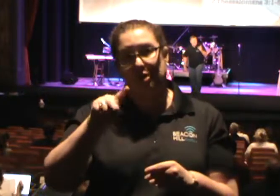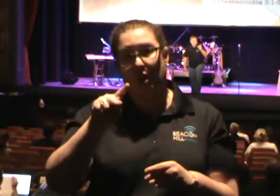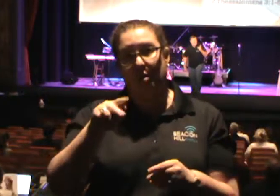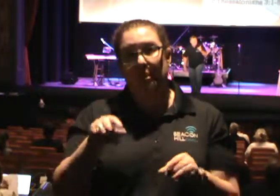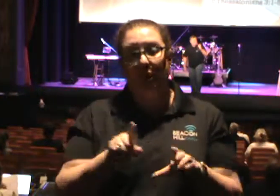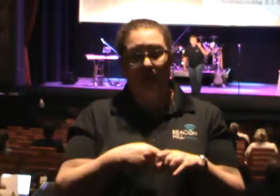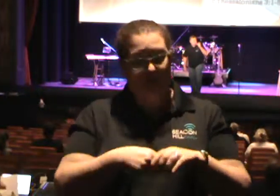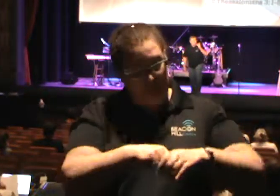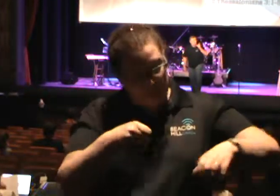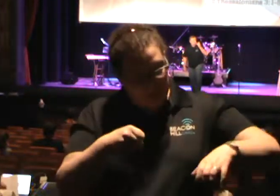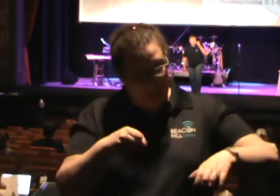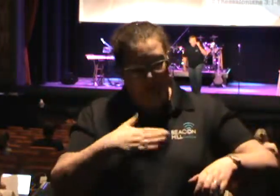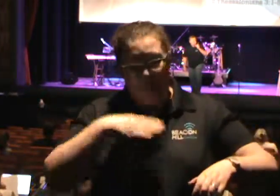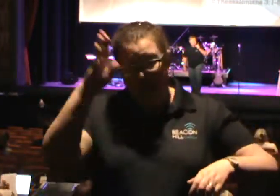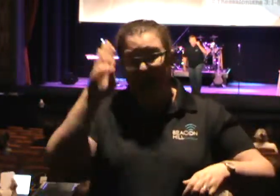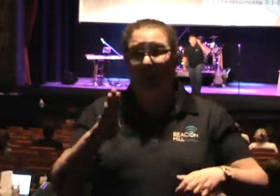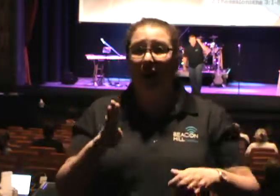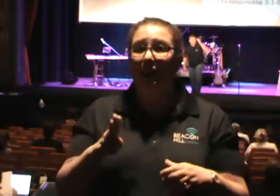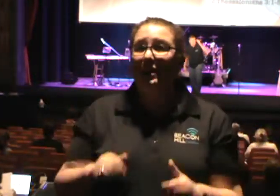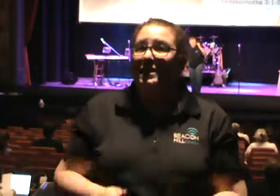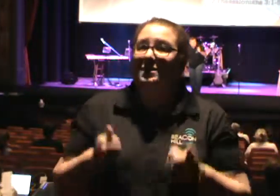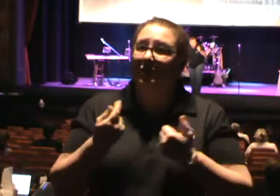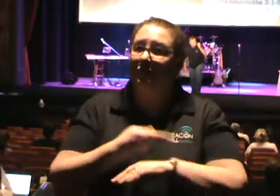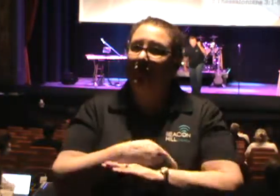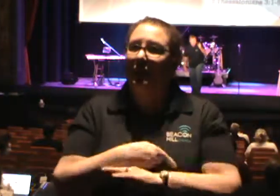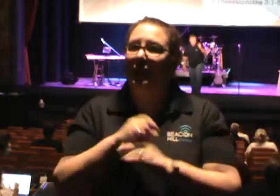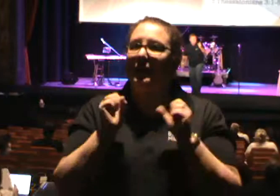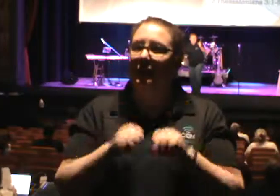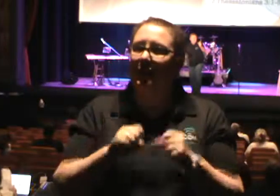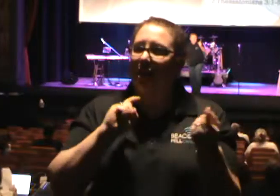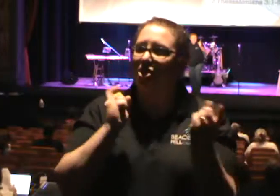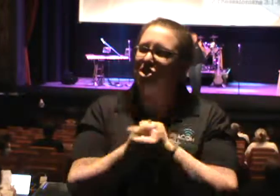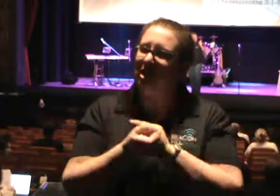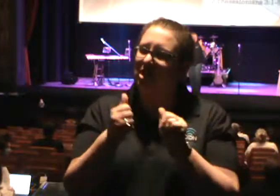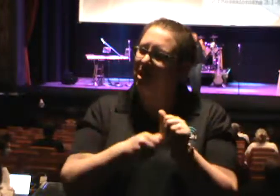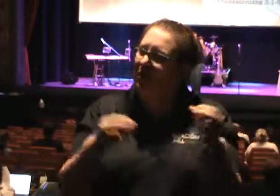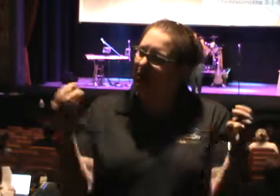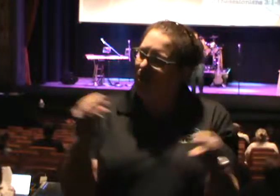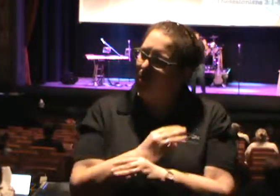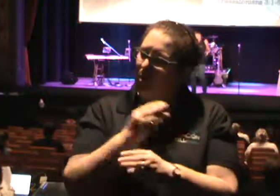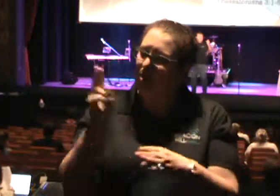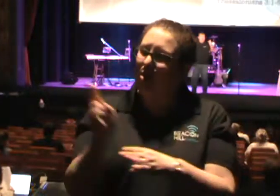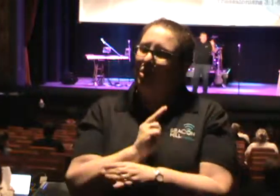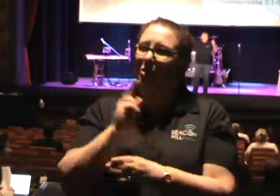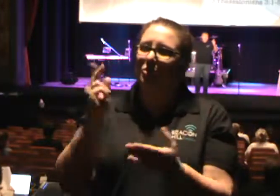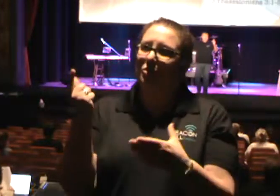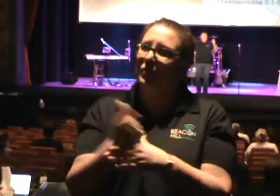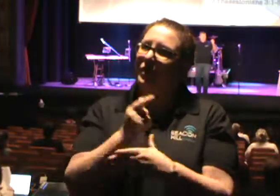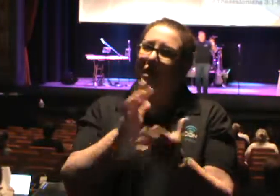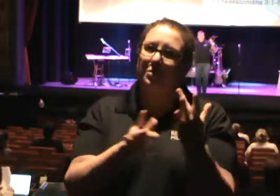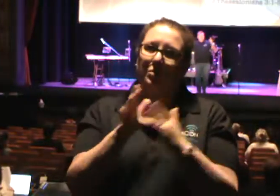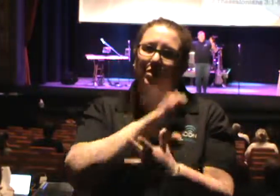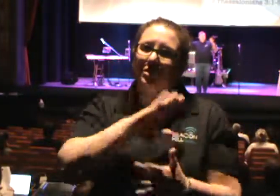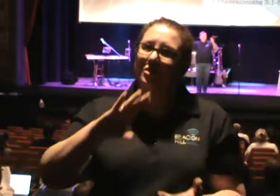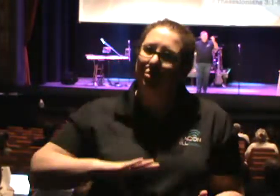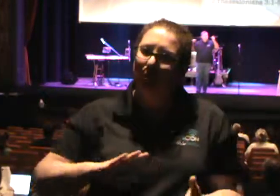is alive today and He's capable of changing even the worst of these and using them for the Gospel of Jesus Christ. So are you